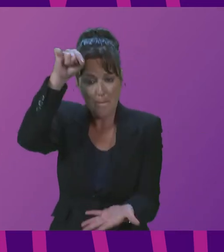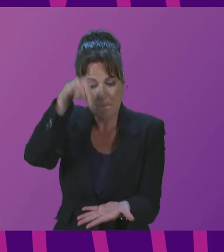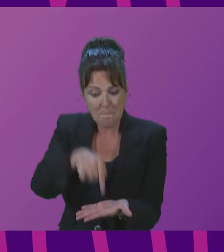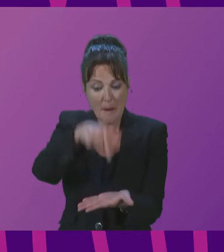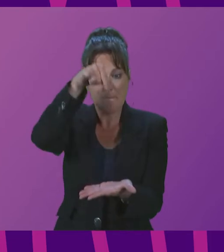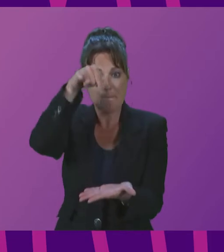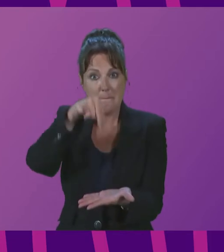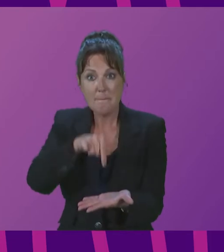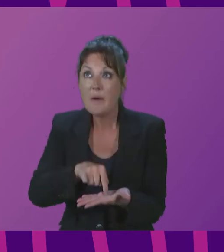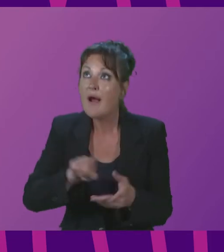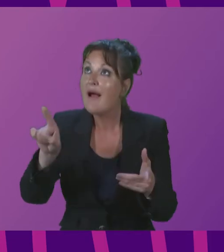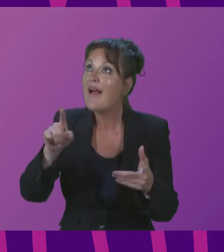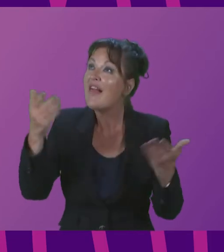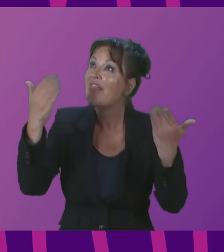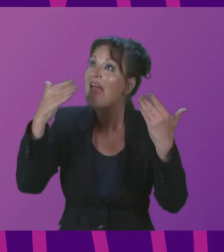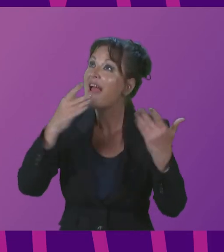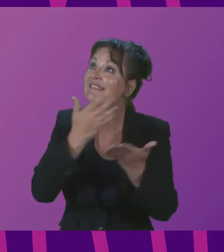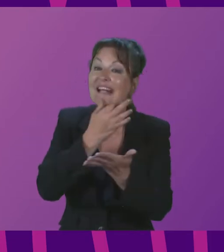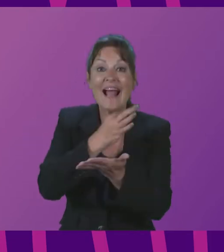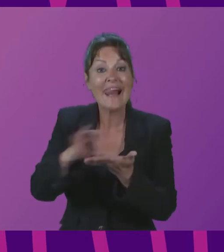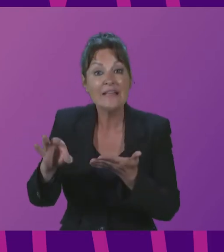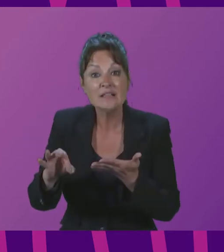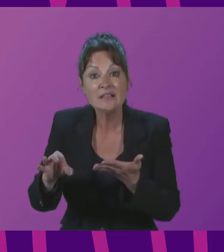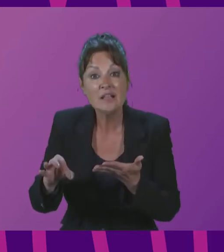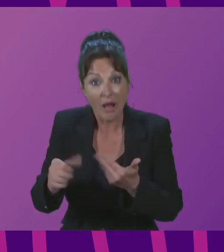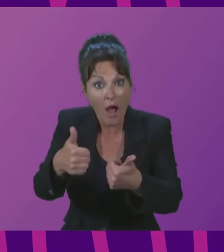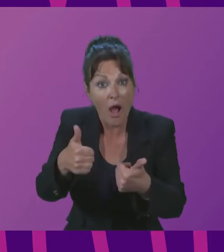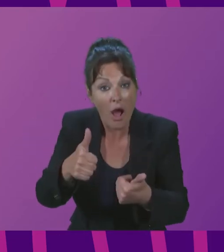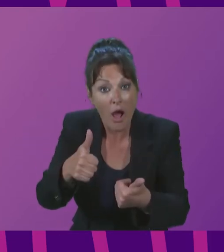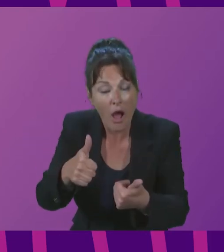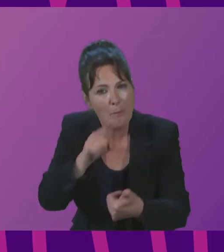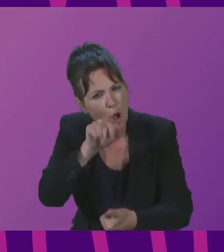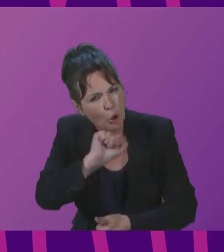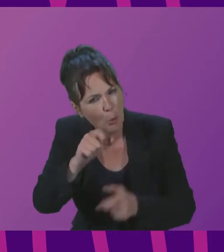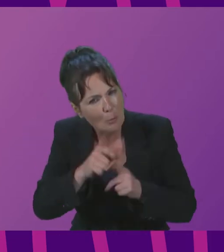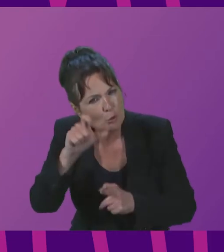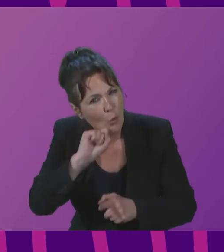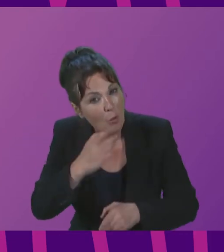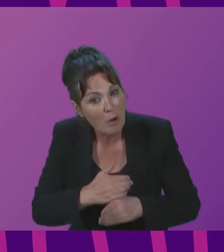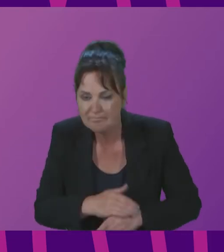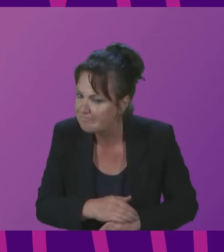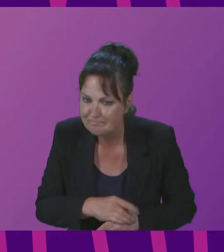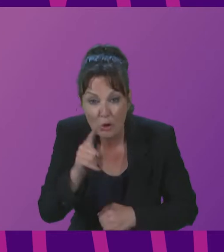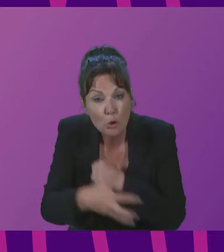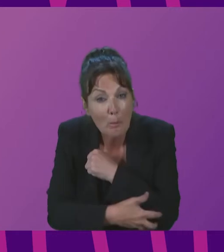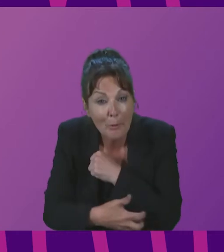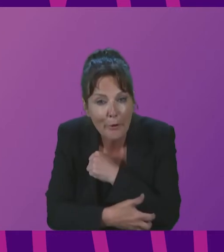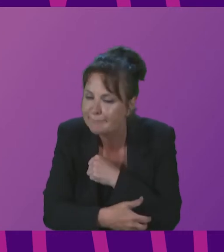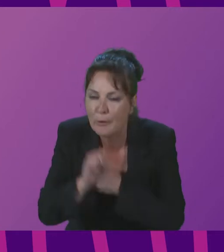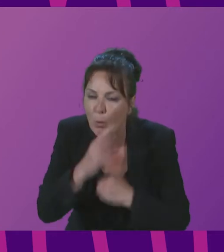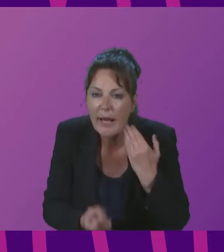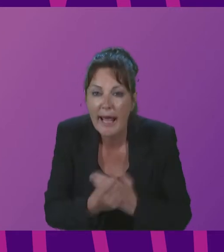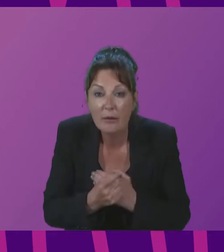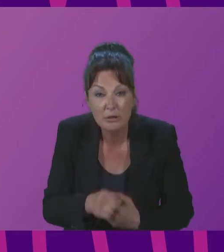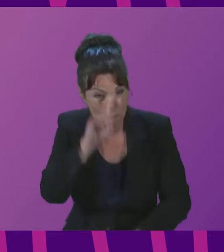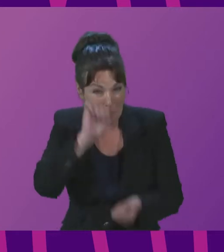operate in your postcode the system's rotten and most know climate change is a close foe but if it didn't make someone a lot of money